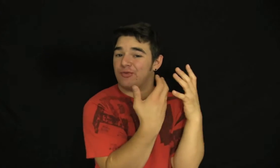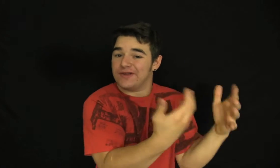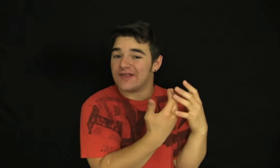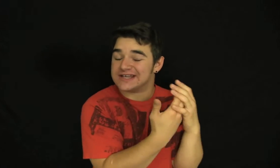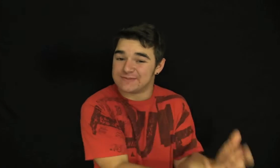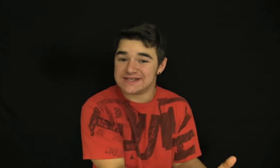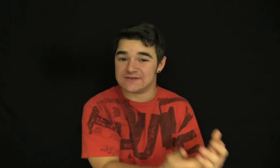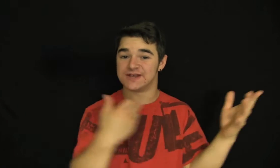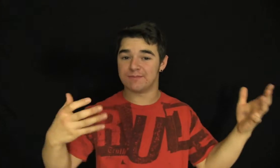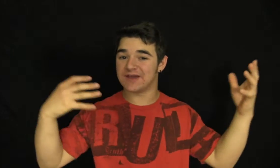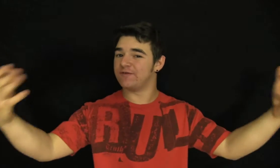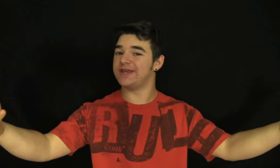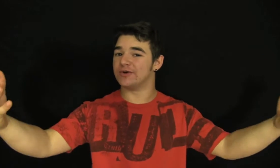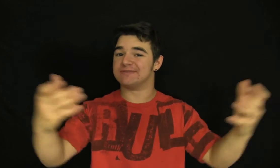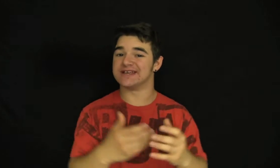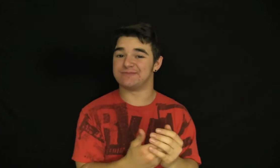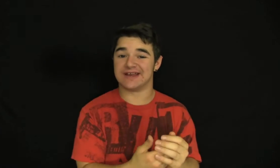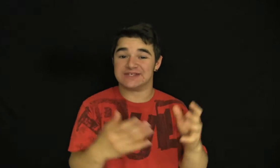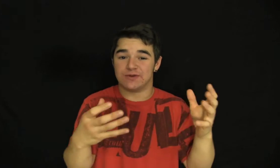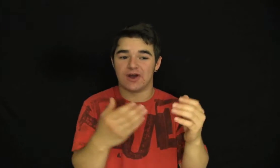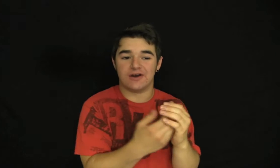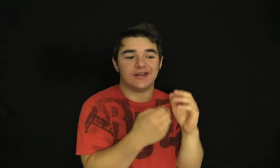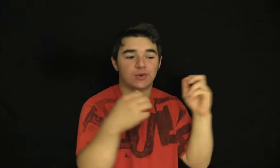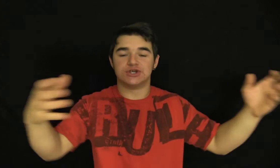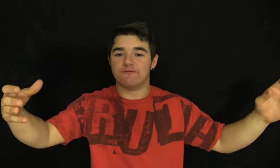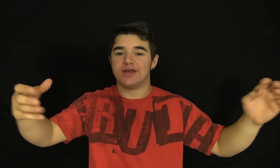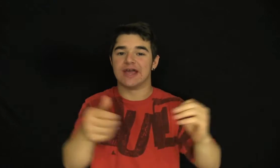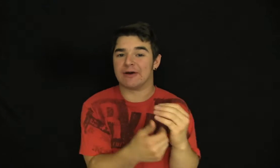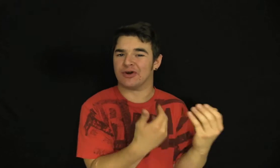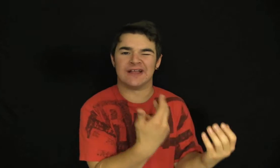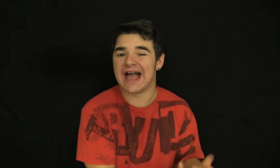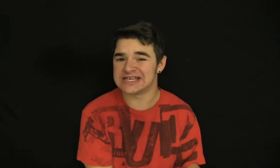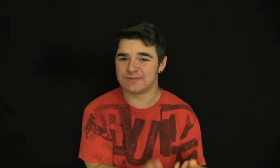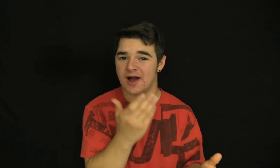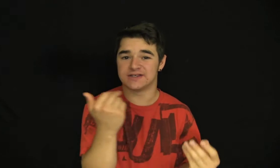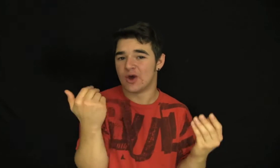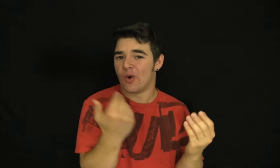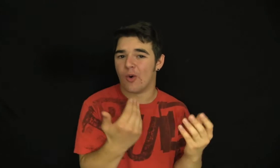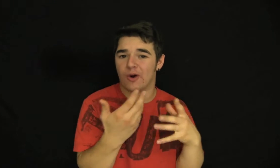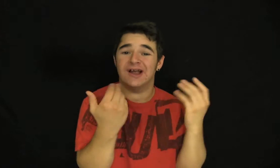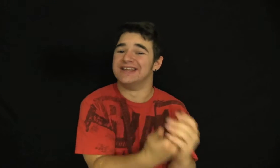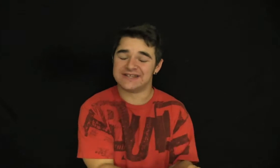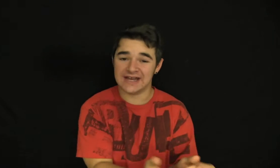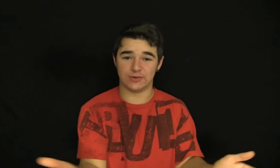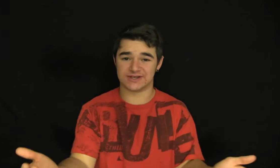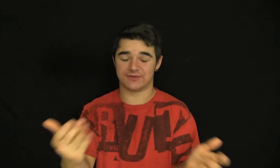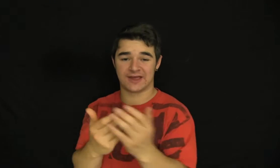really all that expensive to make video games like it's been. It's really hard to get a Christian video game out there on, like, Xbox or Nintendo or something like